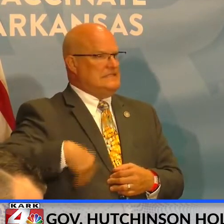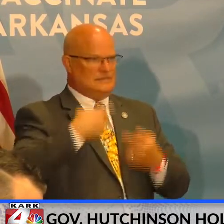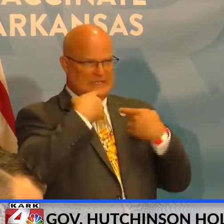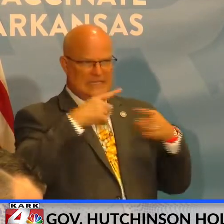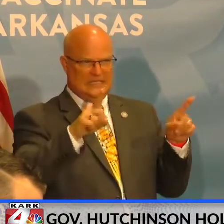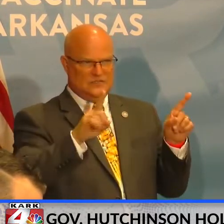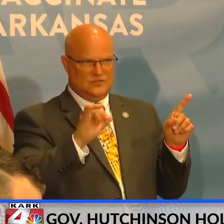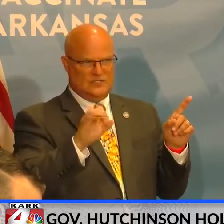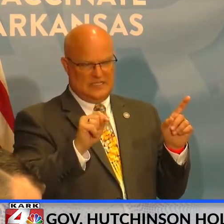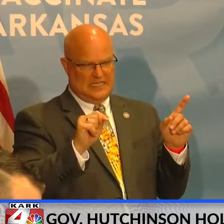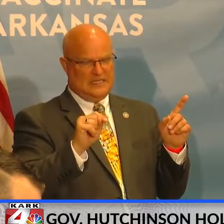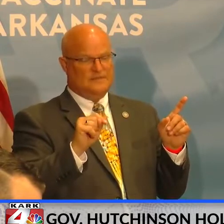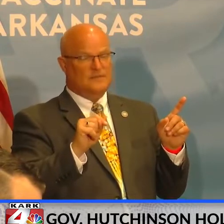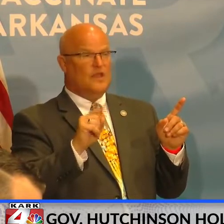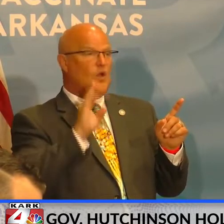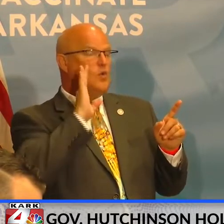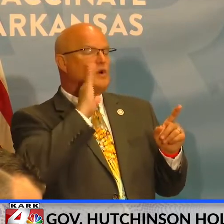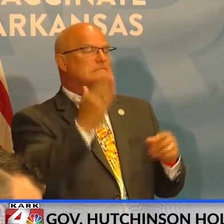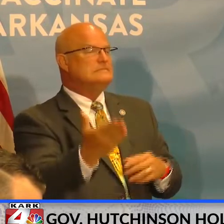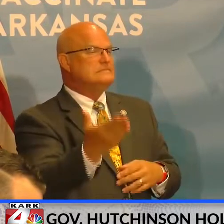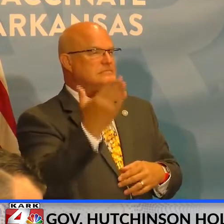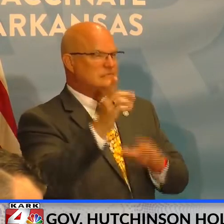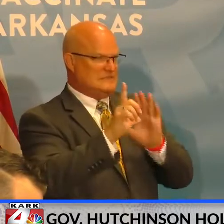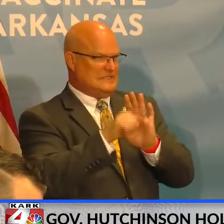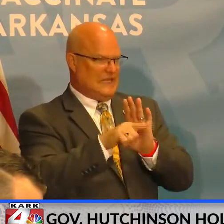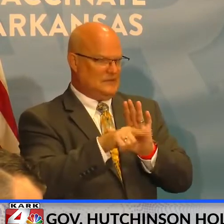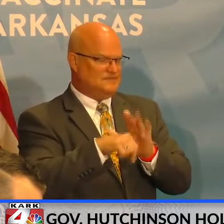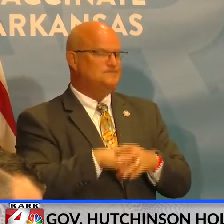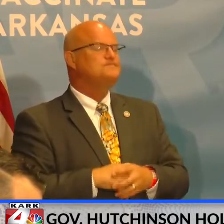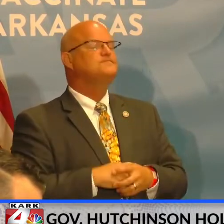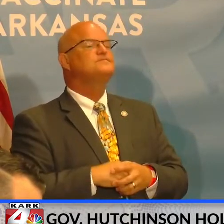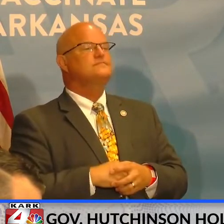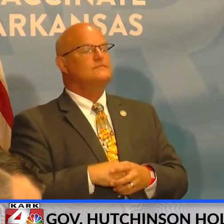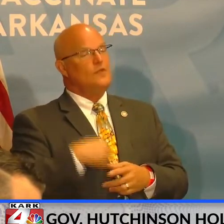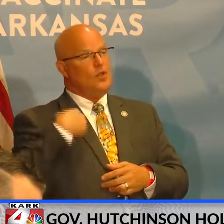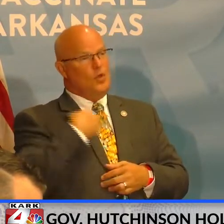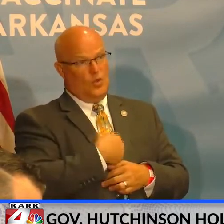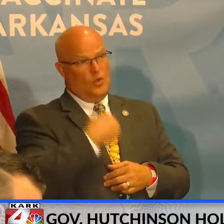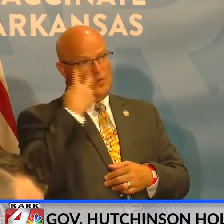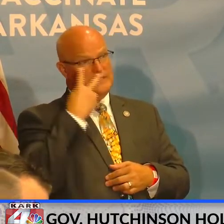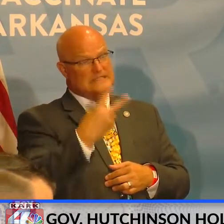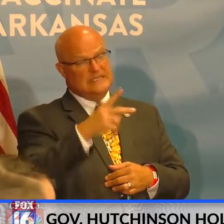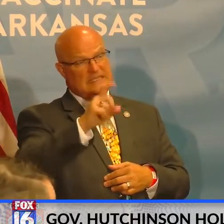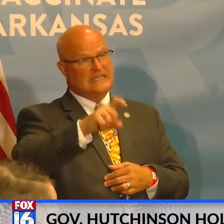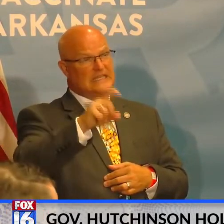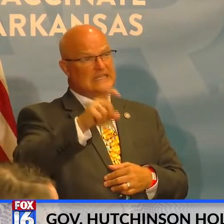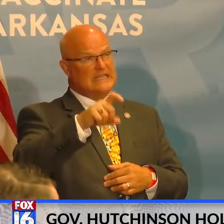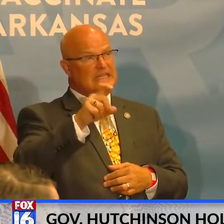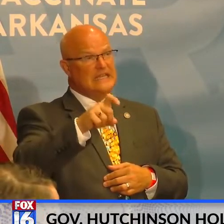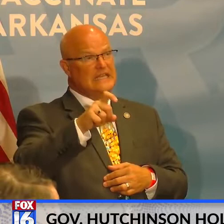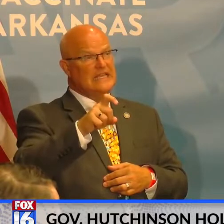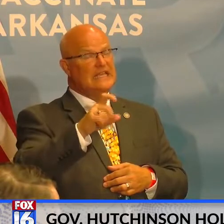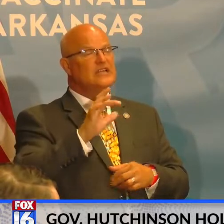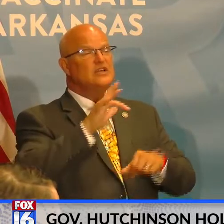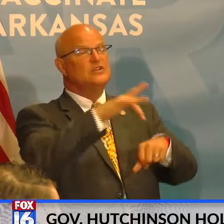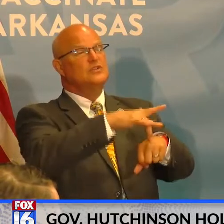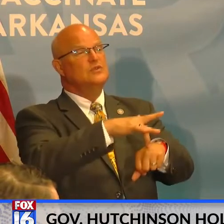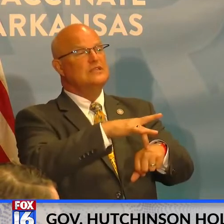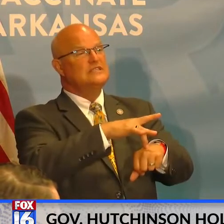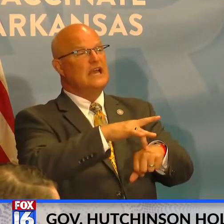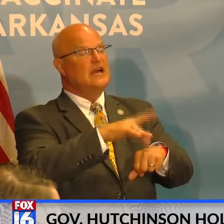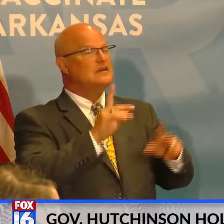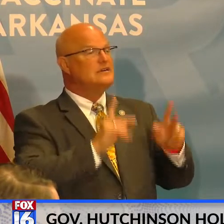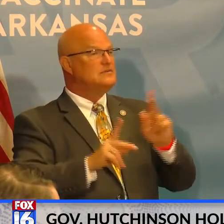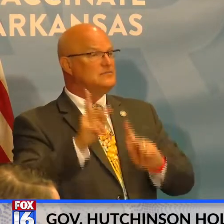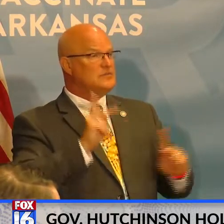yet and will be forthcoming after that. We see that there will be a need to reach out to